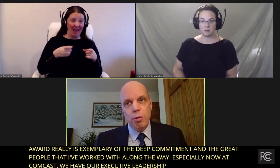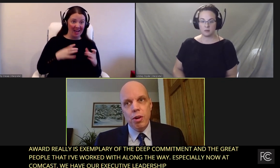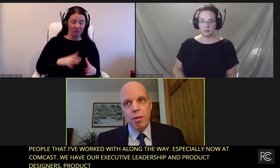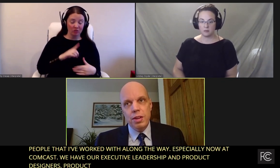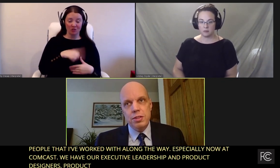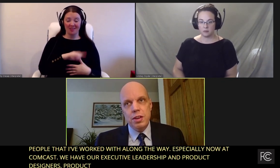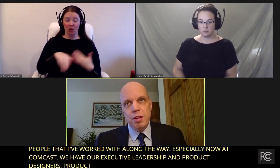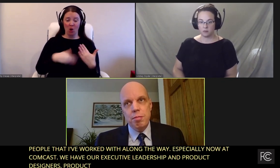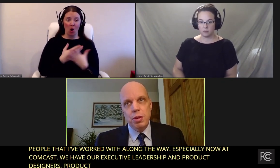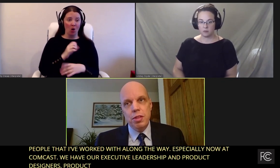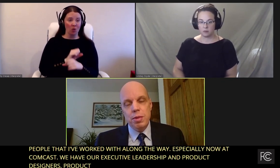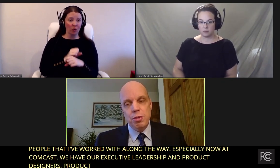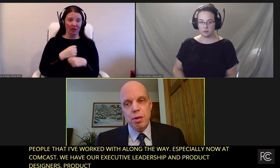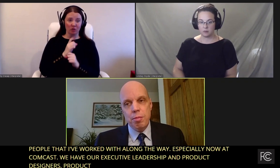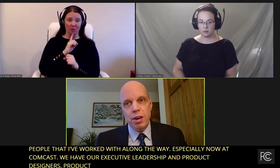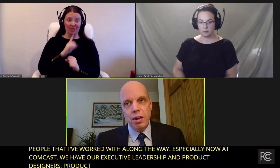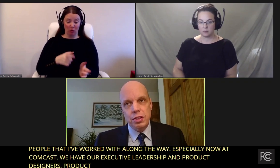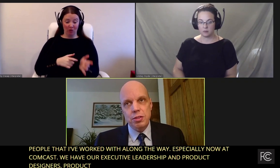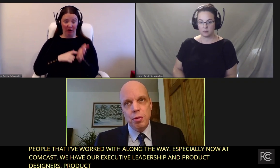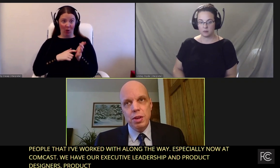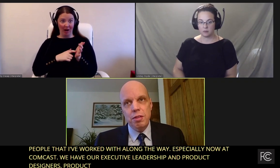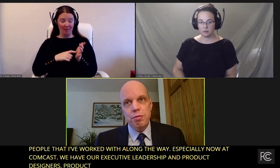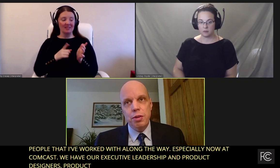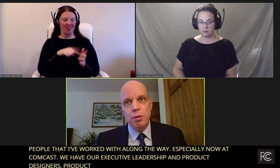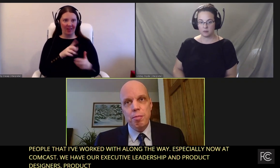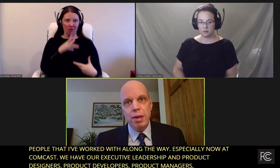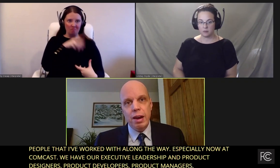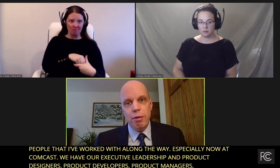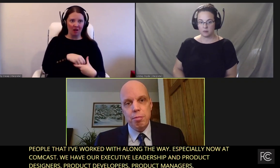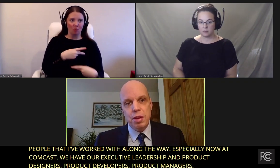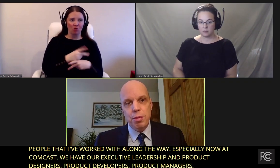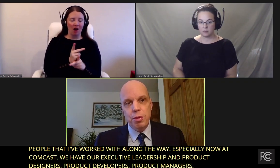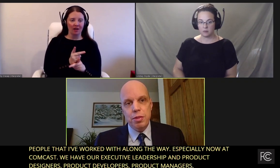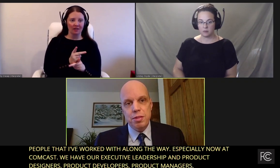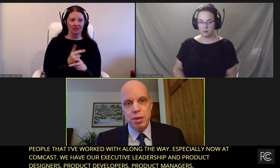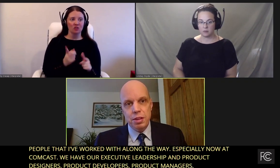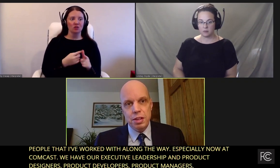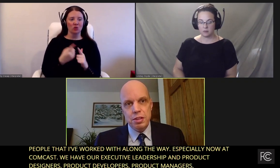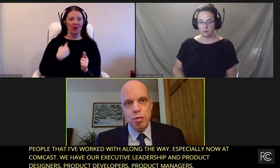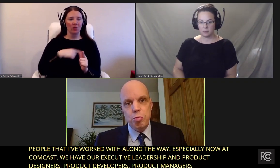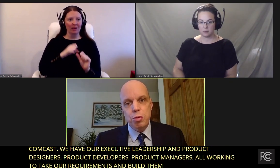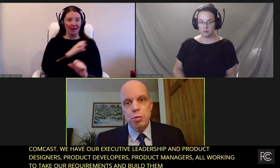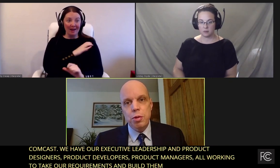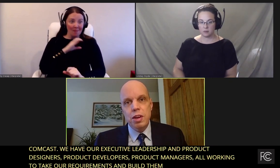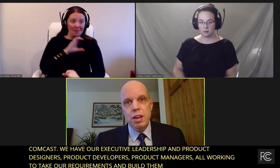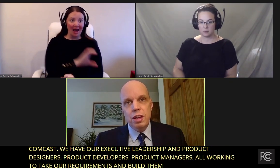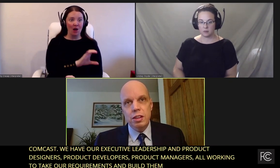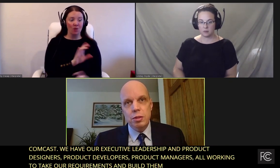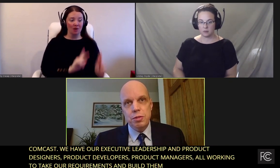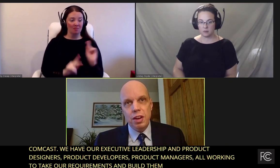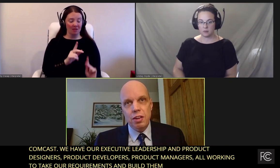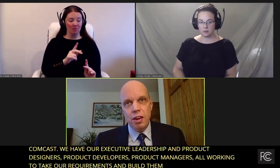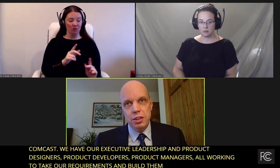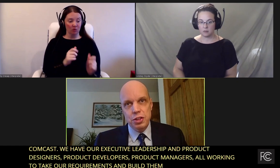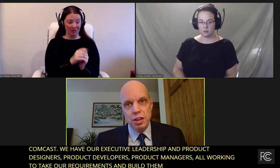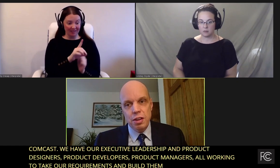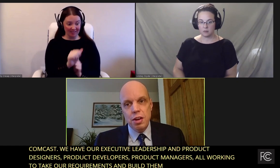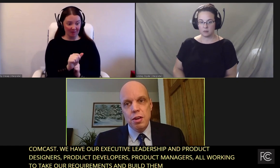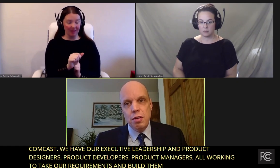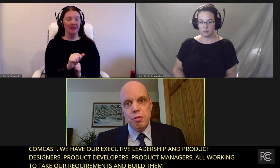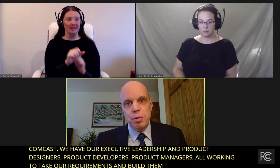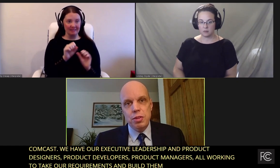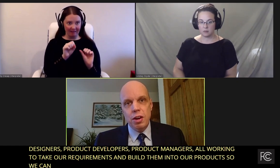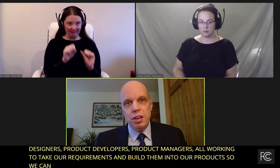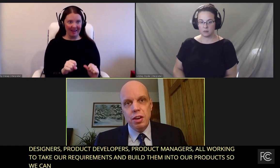take our requirements and build them into our products so that we can further empower people with disabilities through inclusive technology.